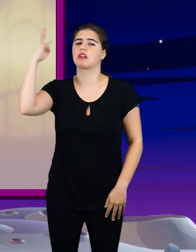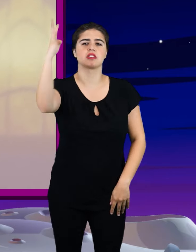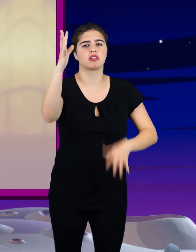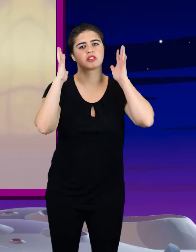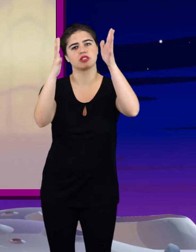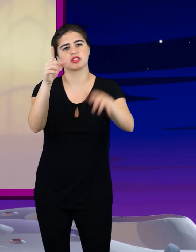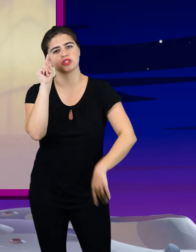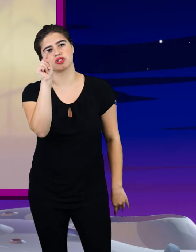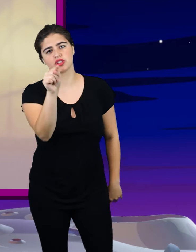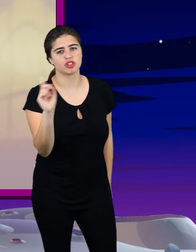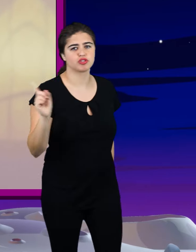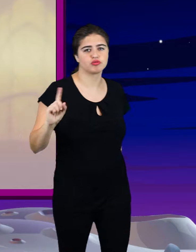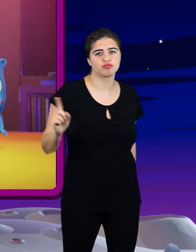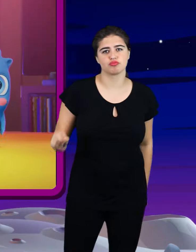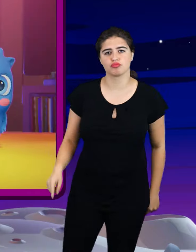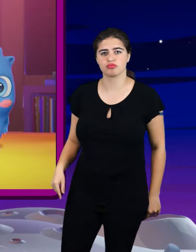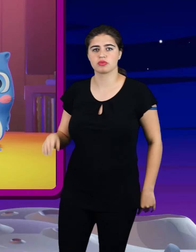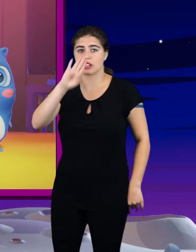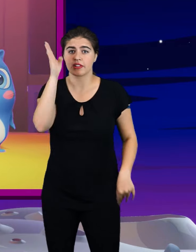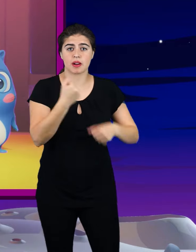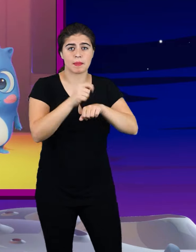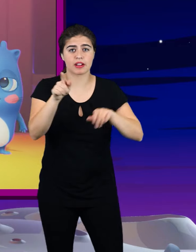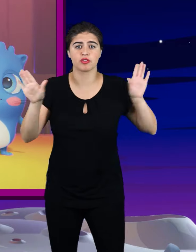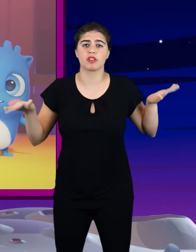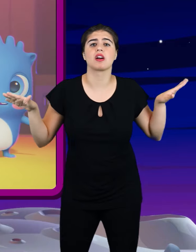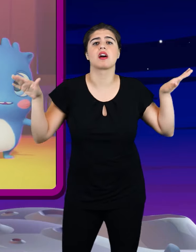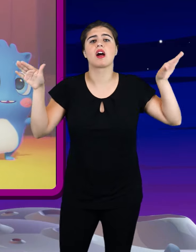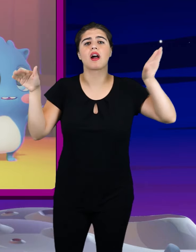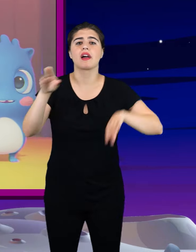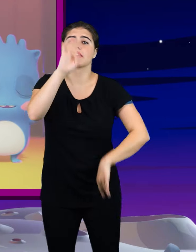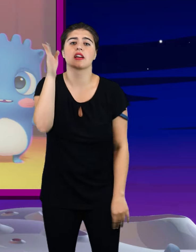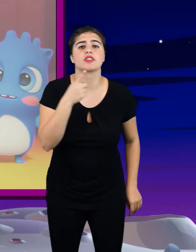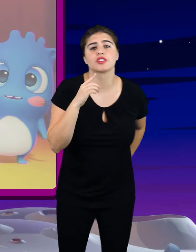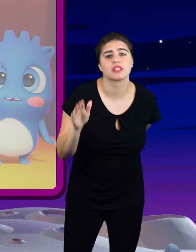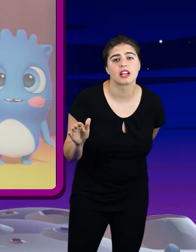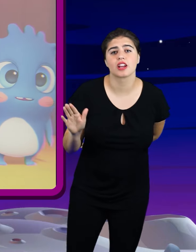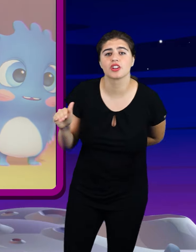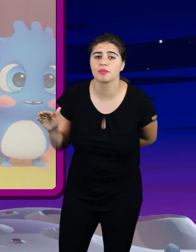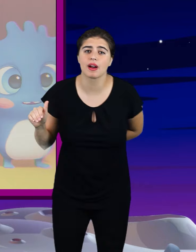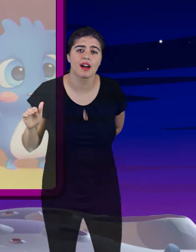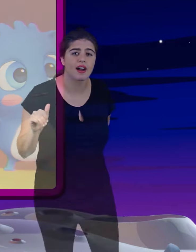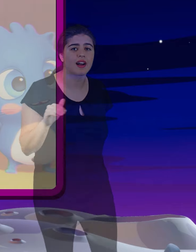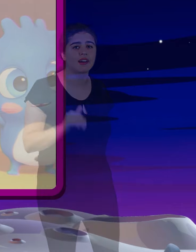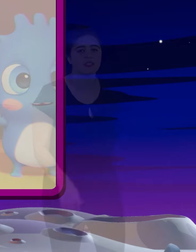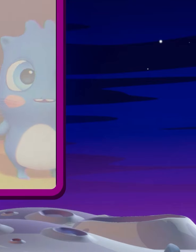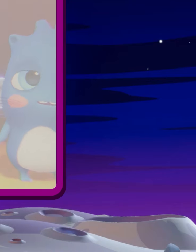And desert you Never gonna make you fly Never gonna say goodbye Never gonna gonna tell